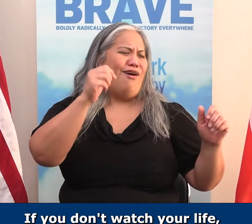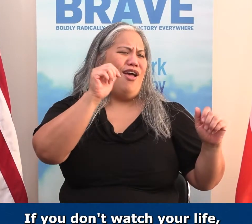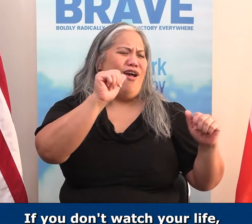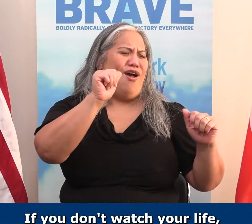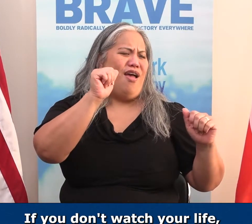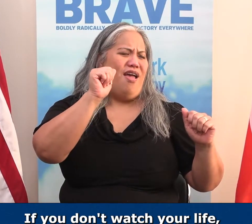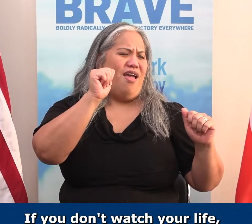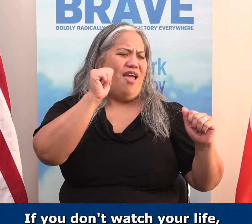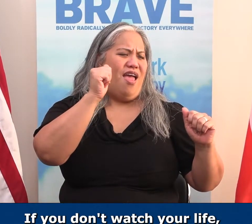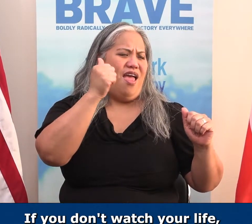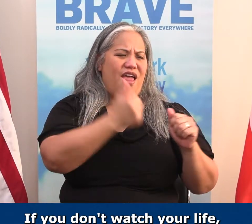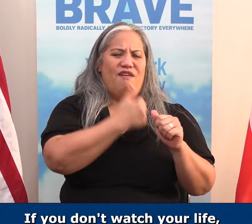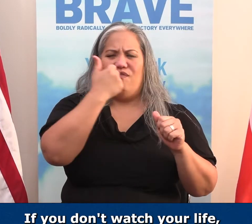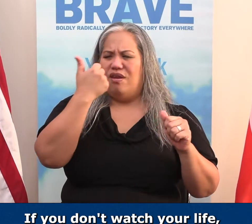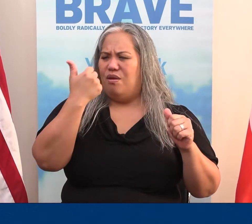everybody else's,